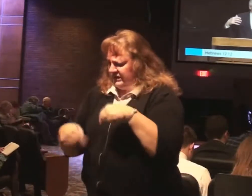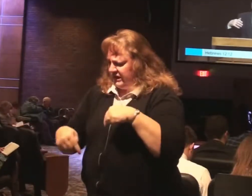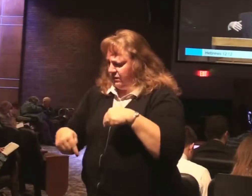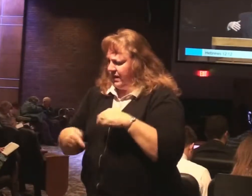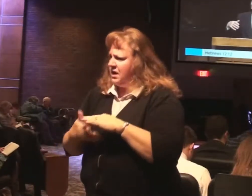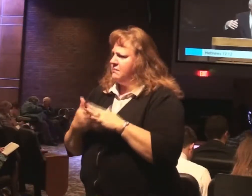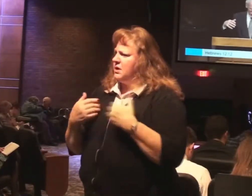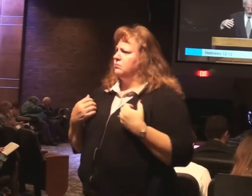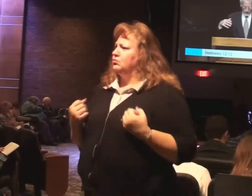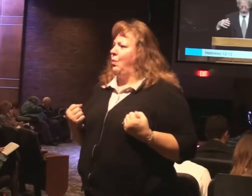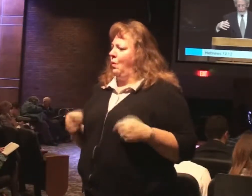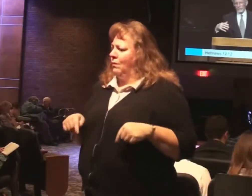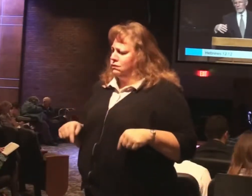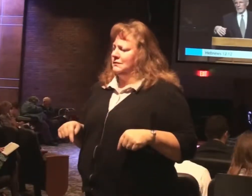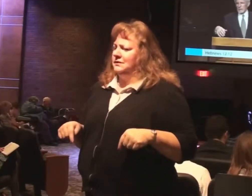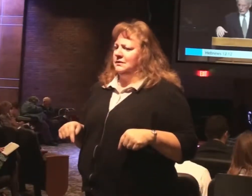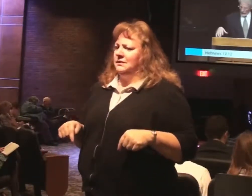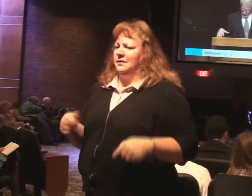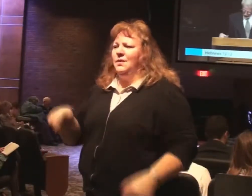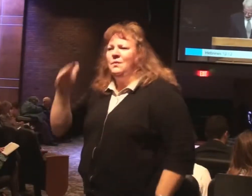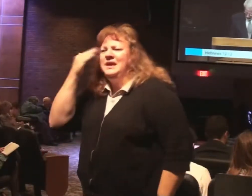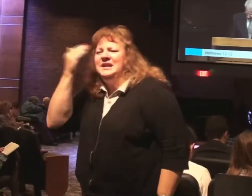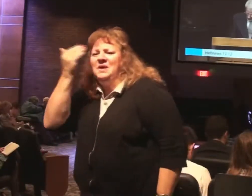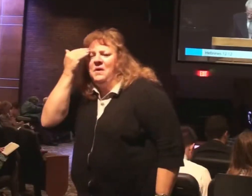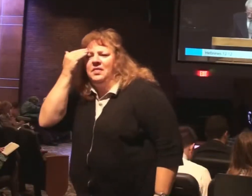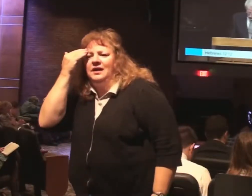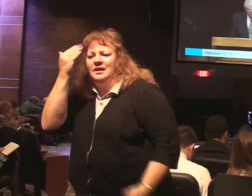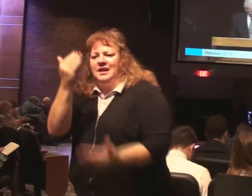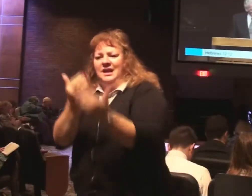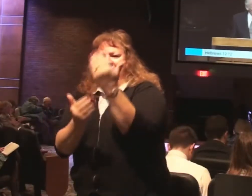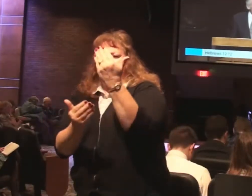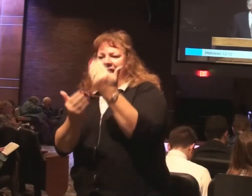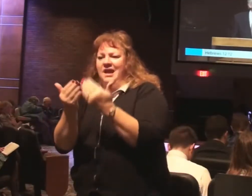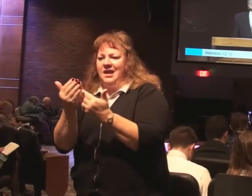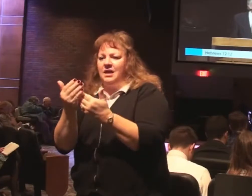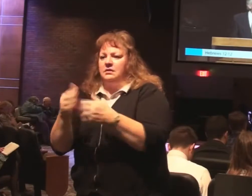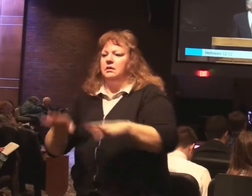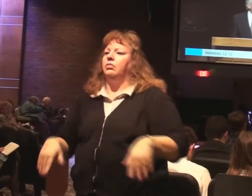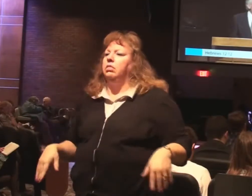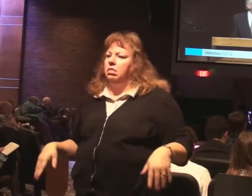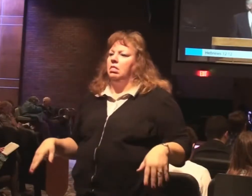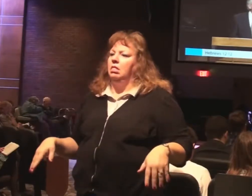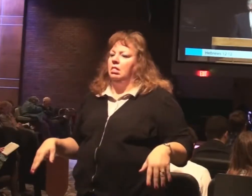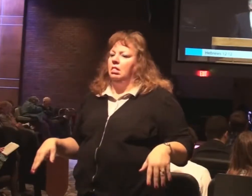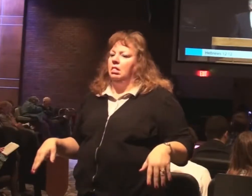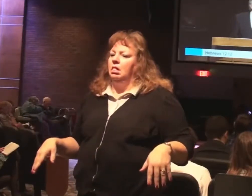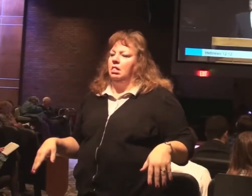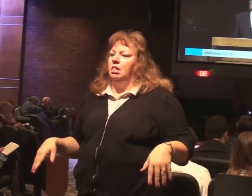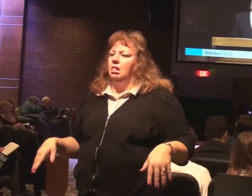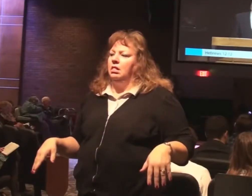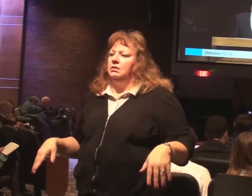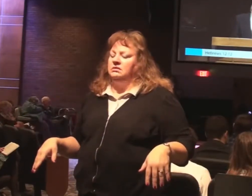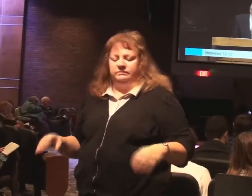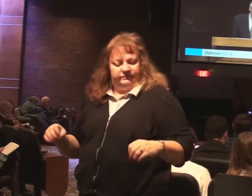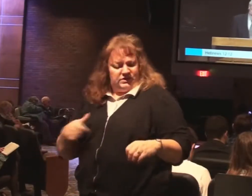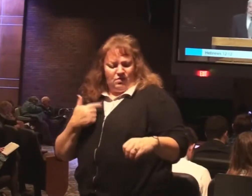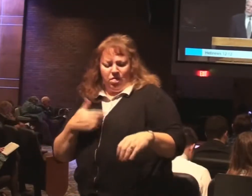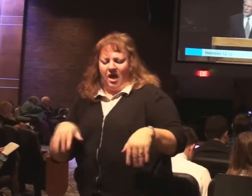picture that we're familiar with. The hands just hanging limp, like there's no life. The knees, you know,